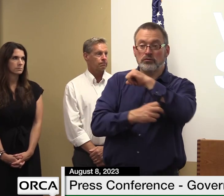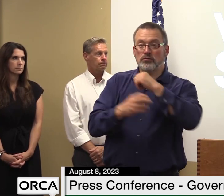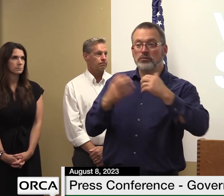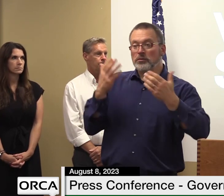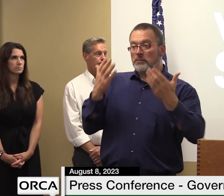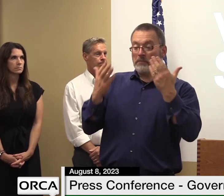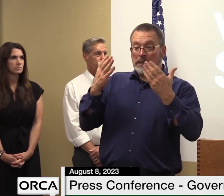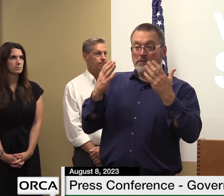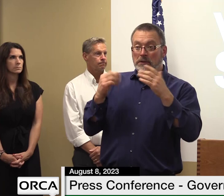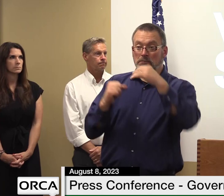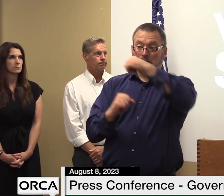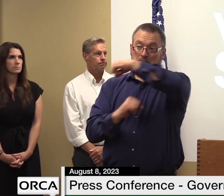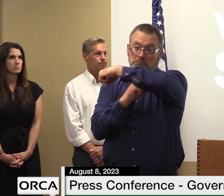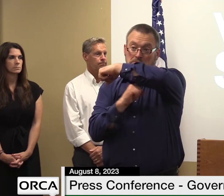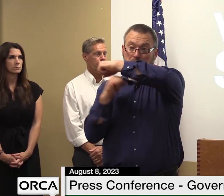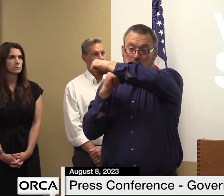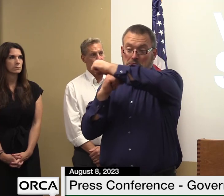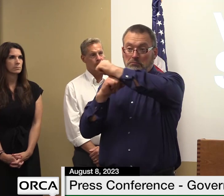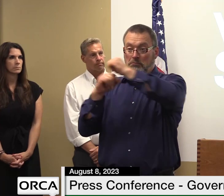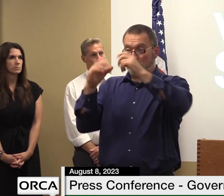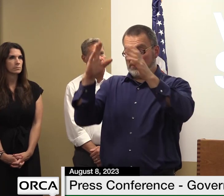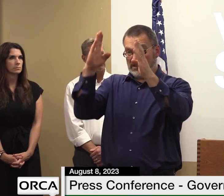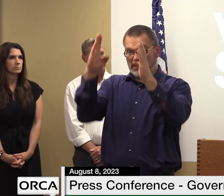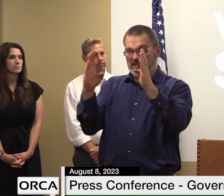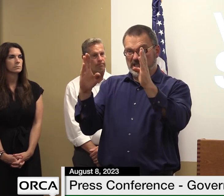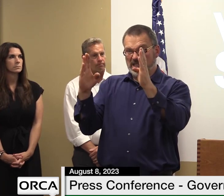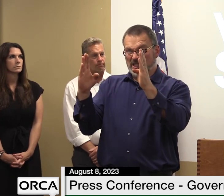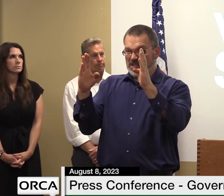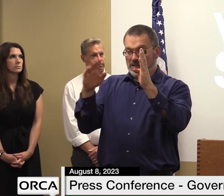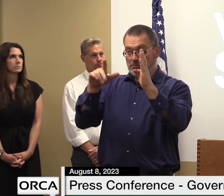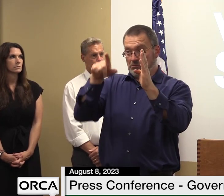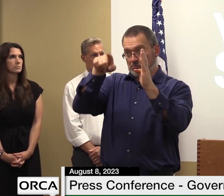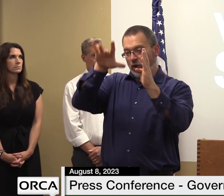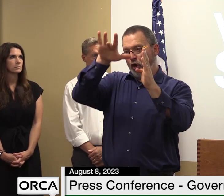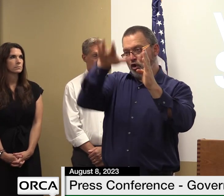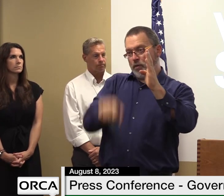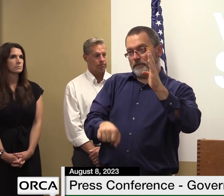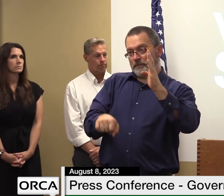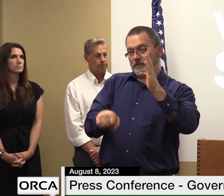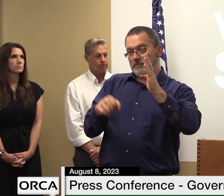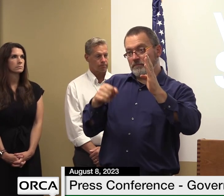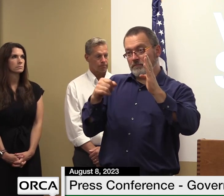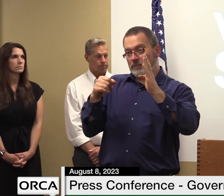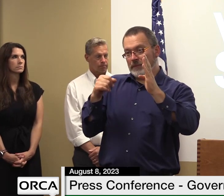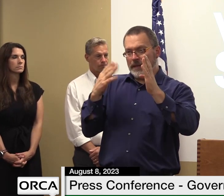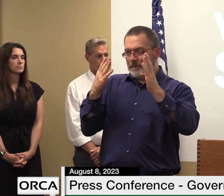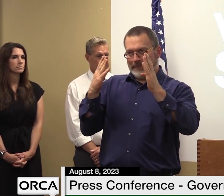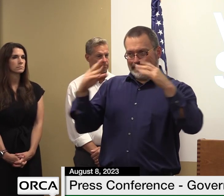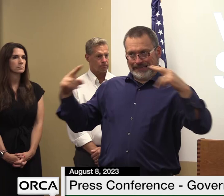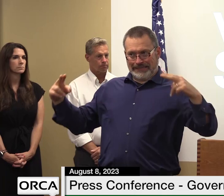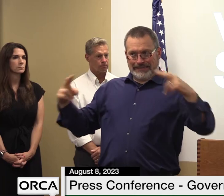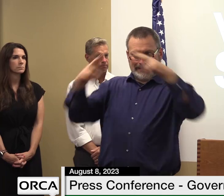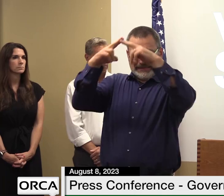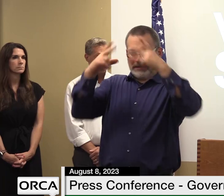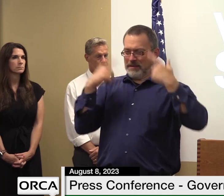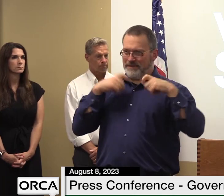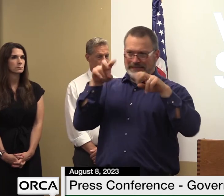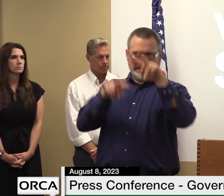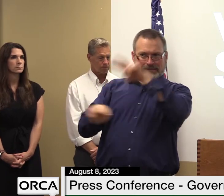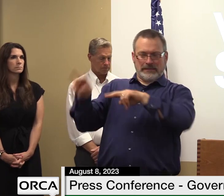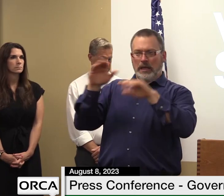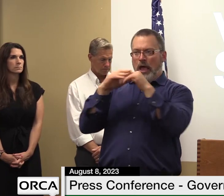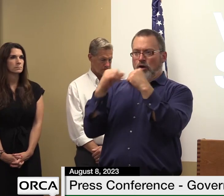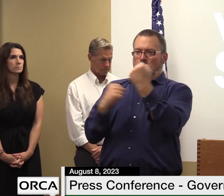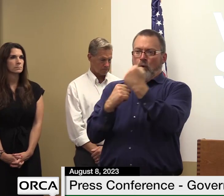might have been engineered 80 or 100 years ago when it was first built but it just takes a different type of engineering and so those